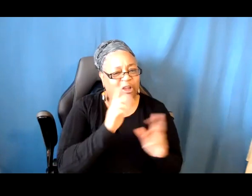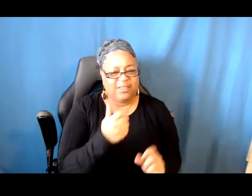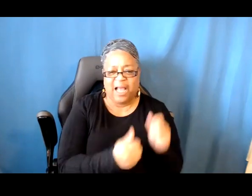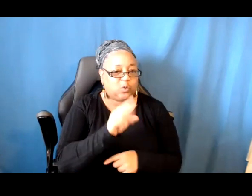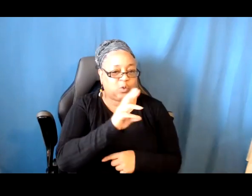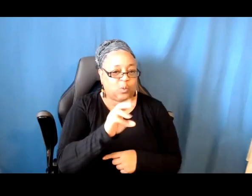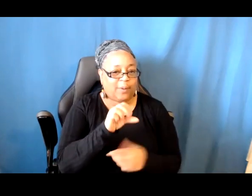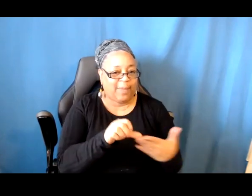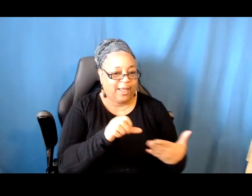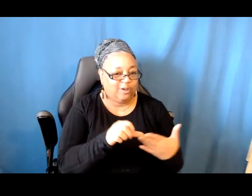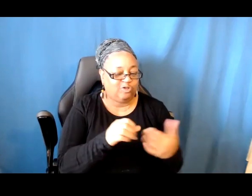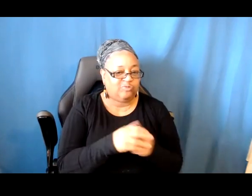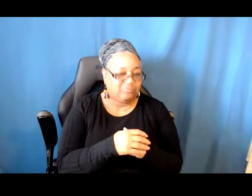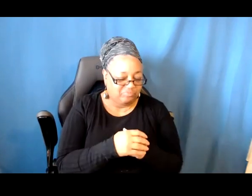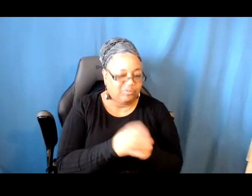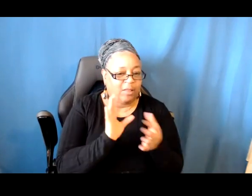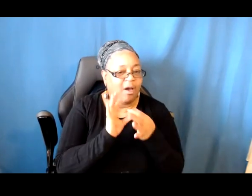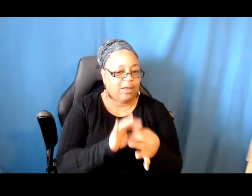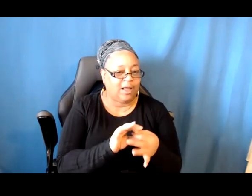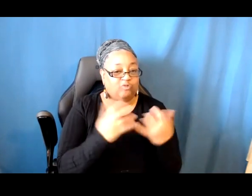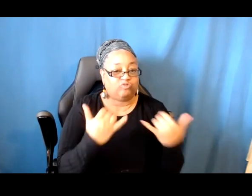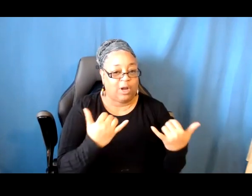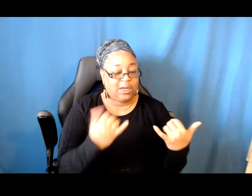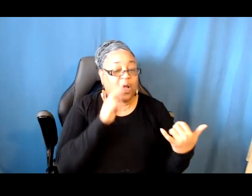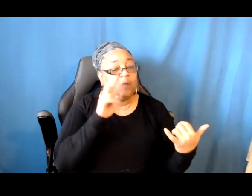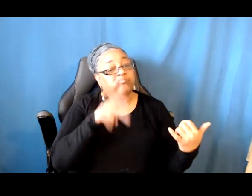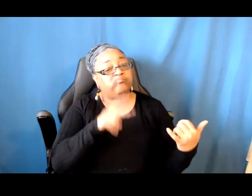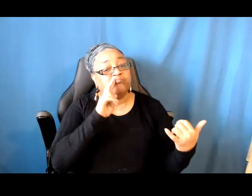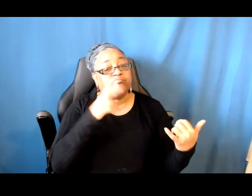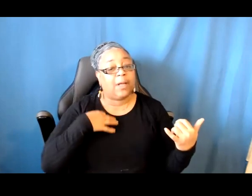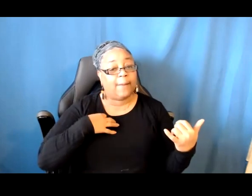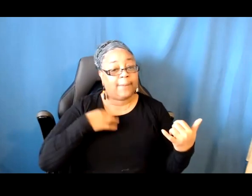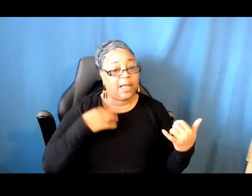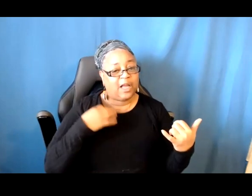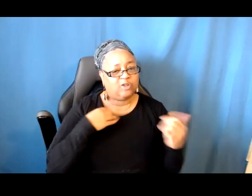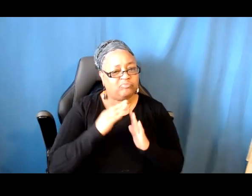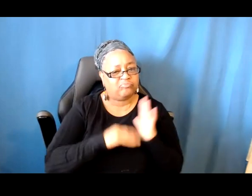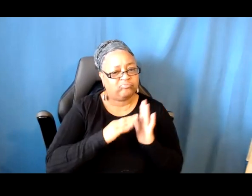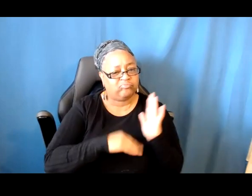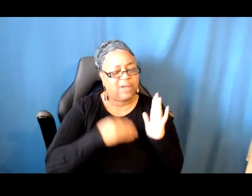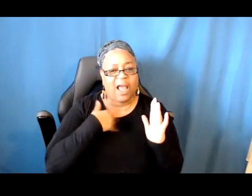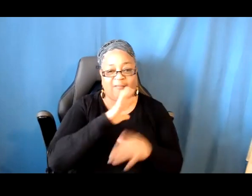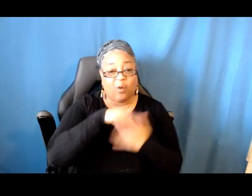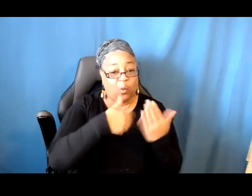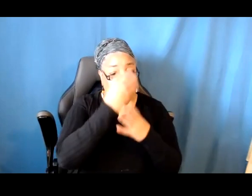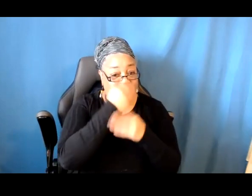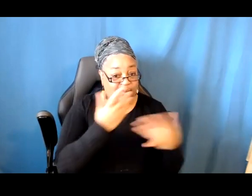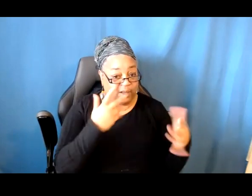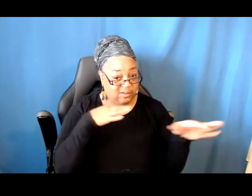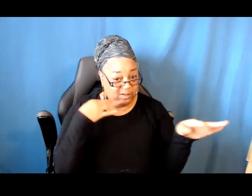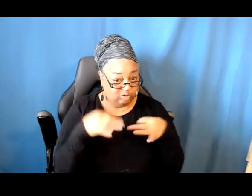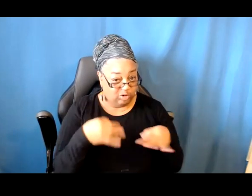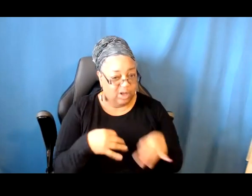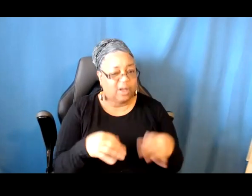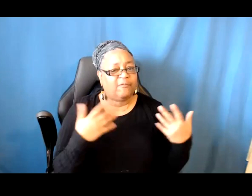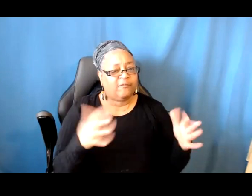now. Take a look at the application. It has all the information I described, but you can really get a sense of how, you know, how it looks in the portal